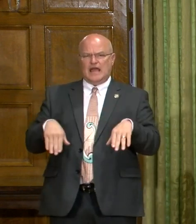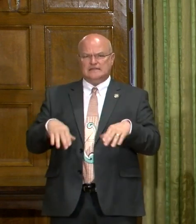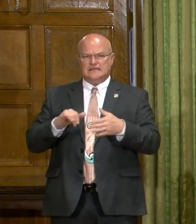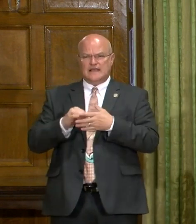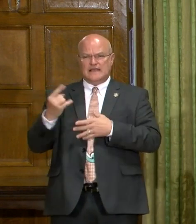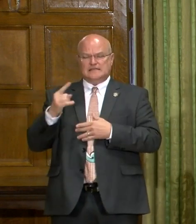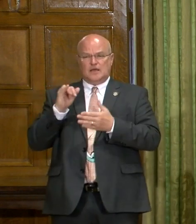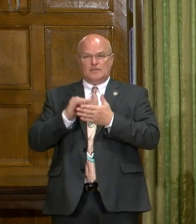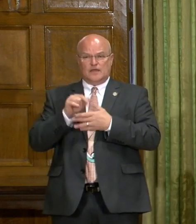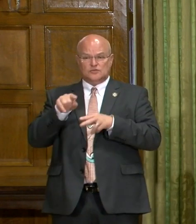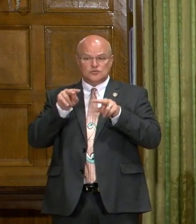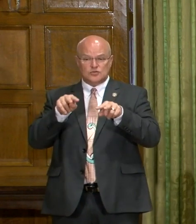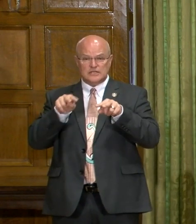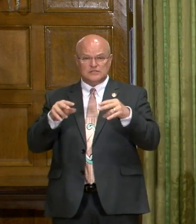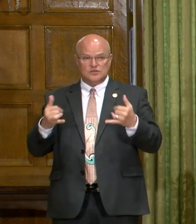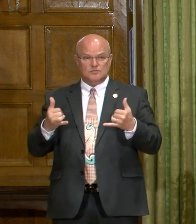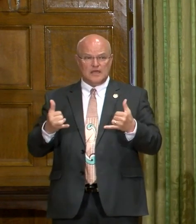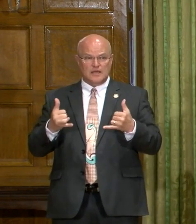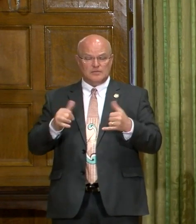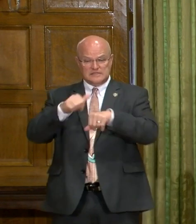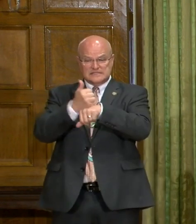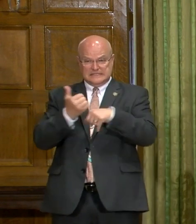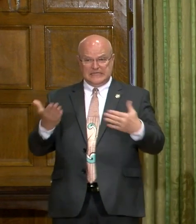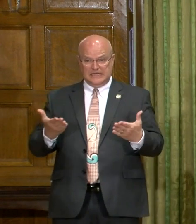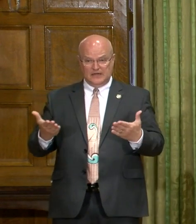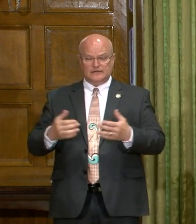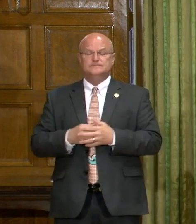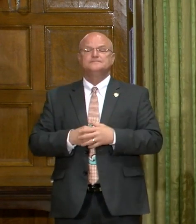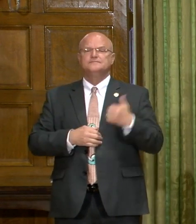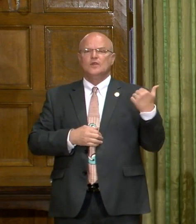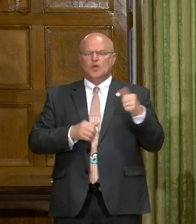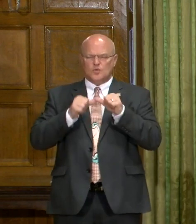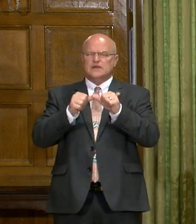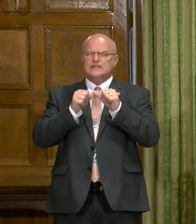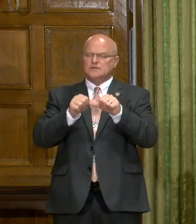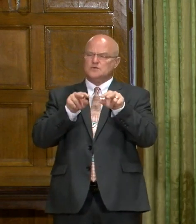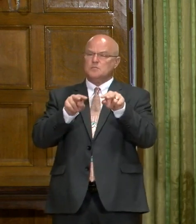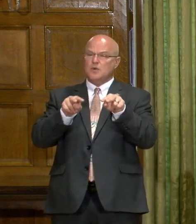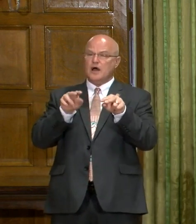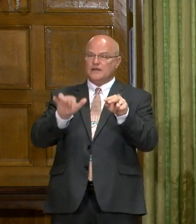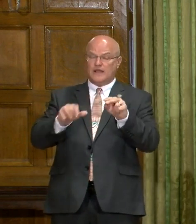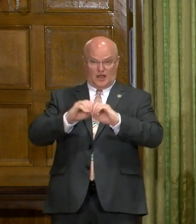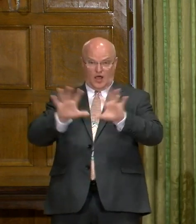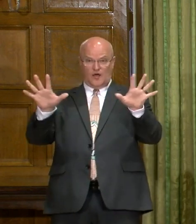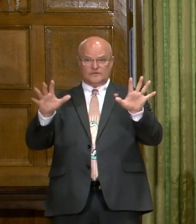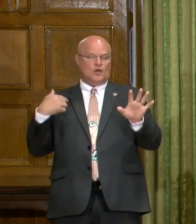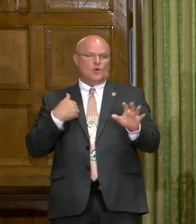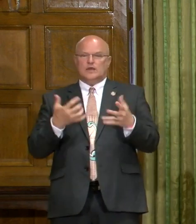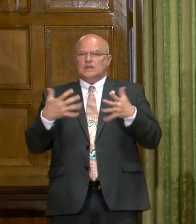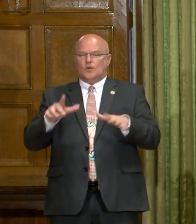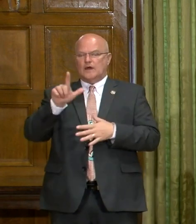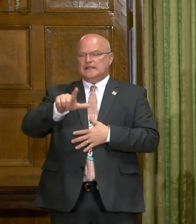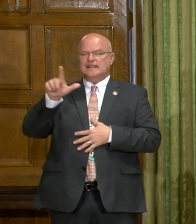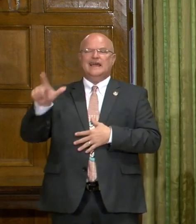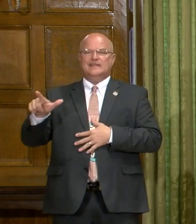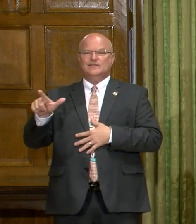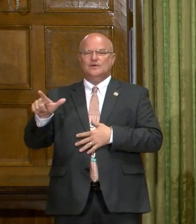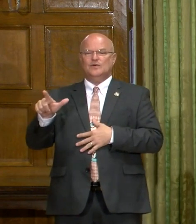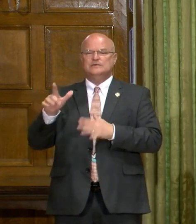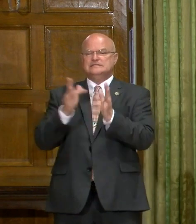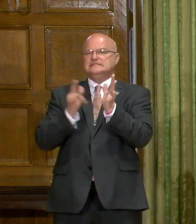that something that you're looking into maybe putting in place here? We're continuing to monitor it. Obviously, we don't want landlords